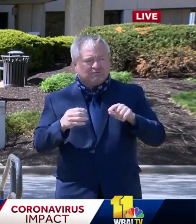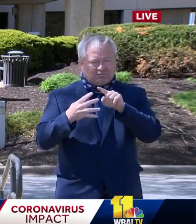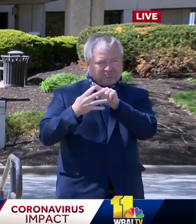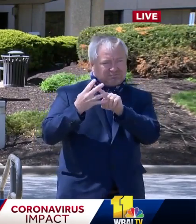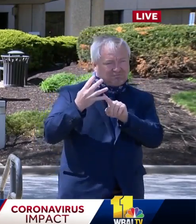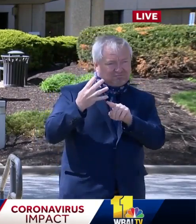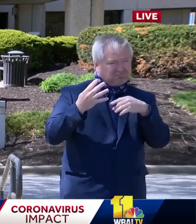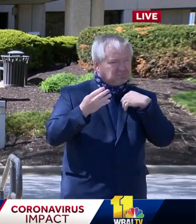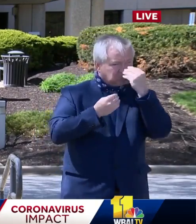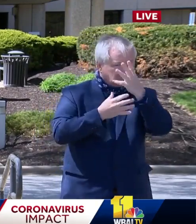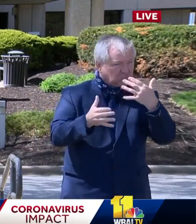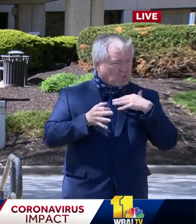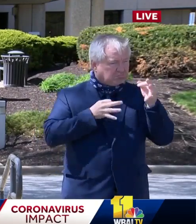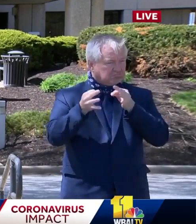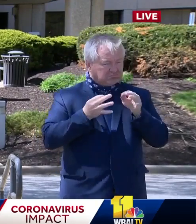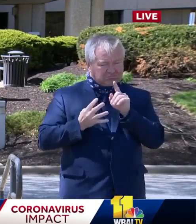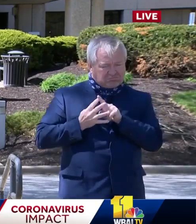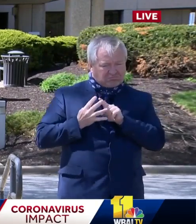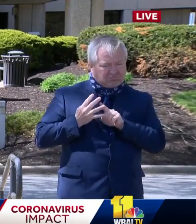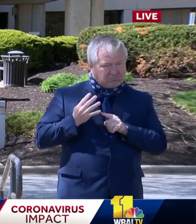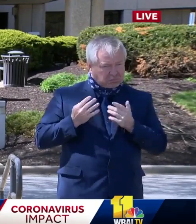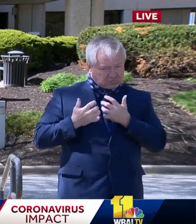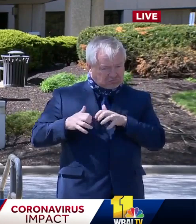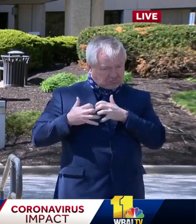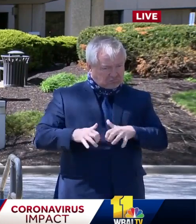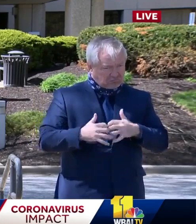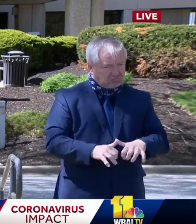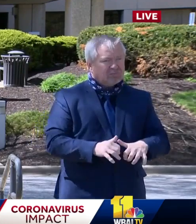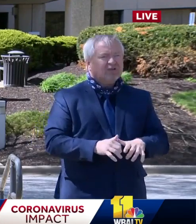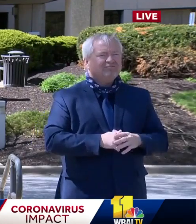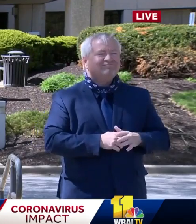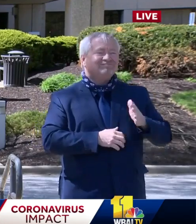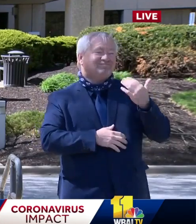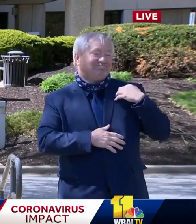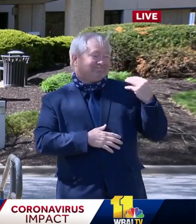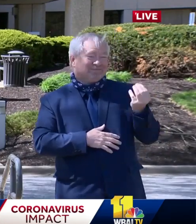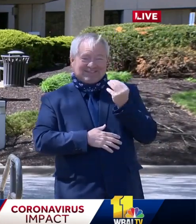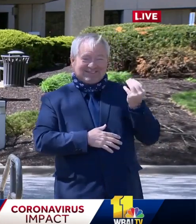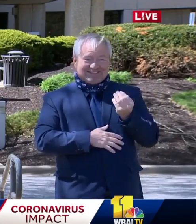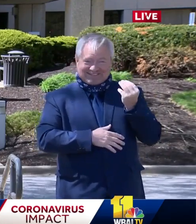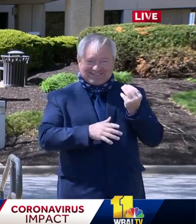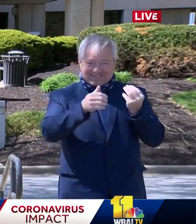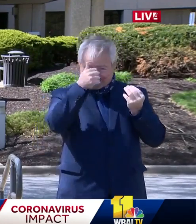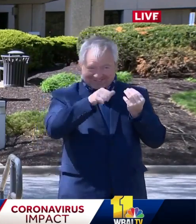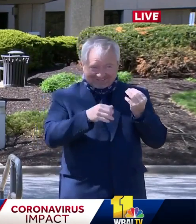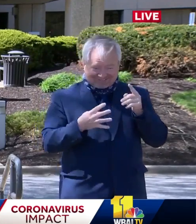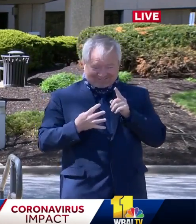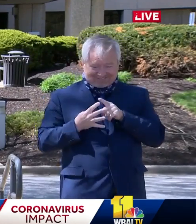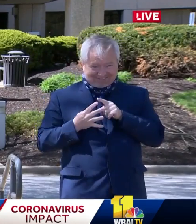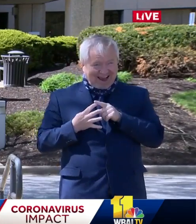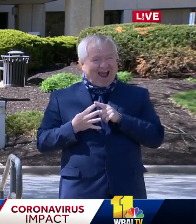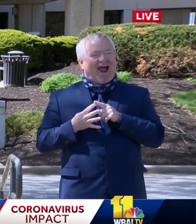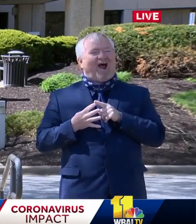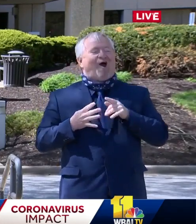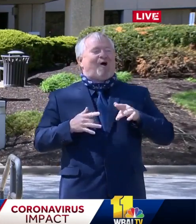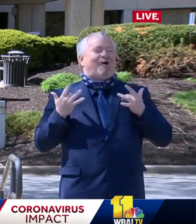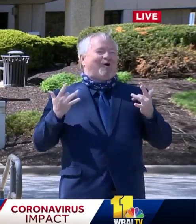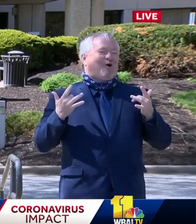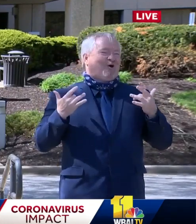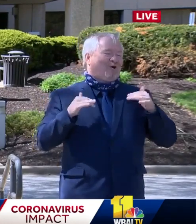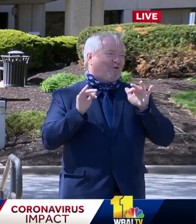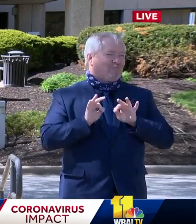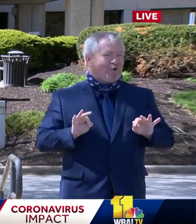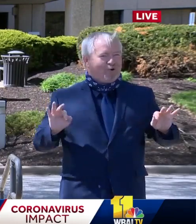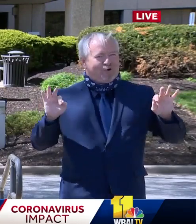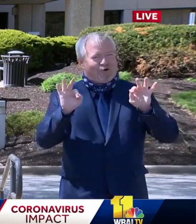On Monday, we announced a major breakthrough on the most critical part of both our recovery